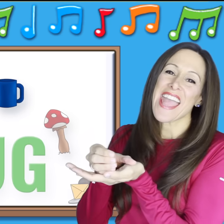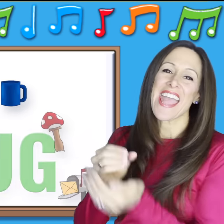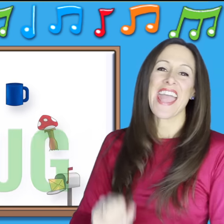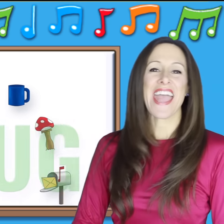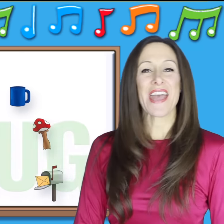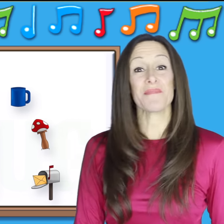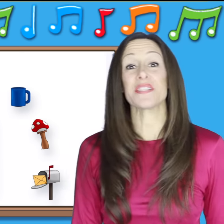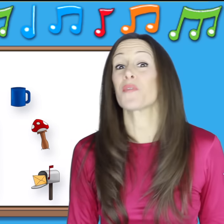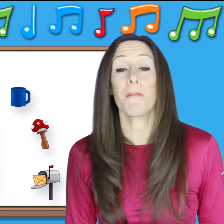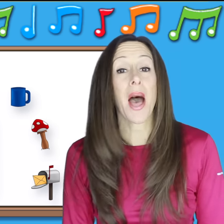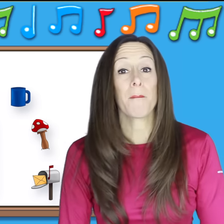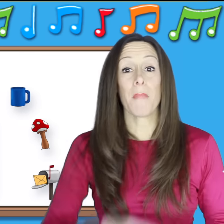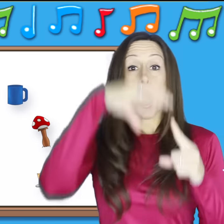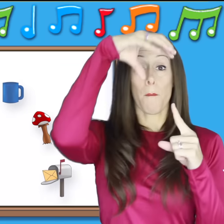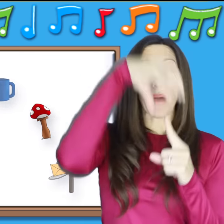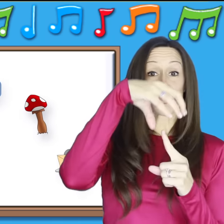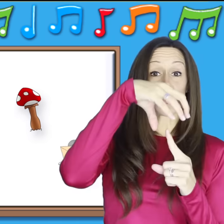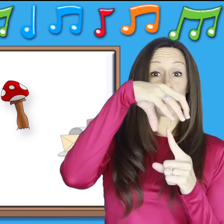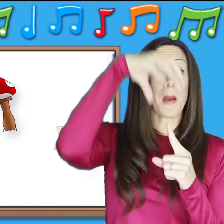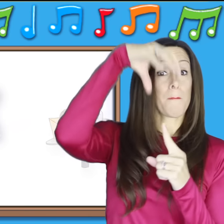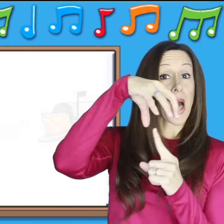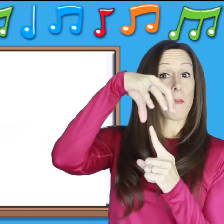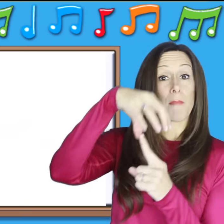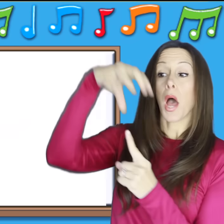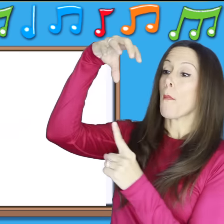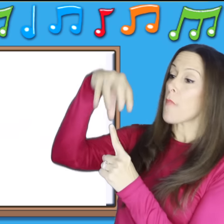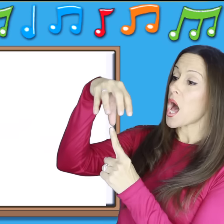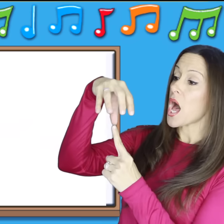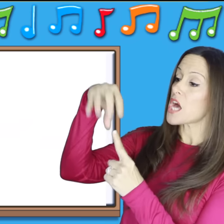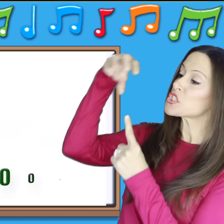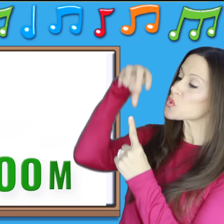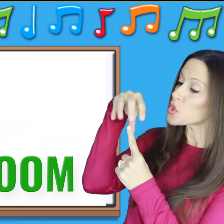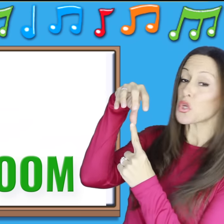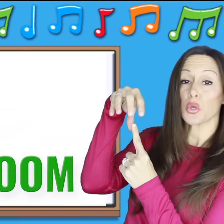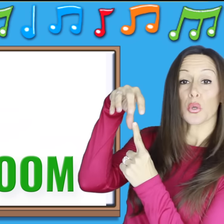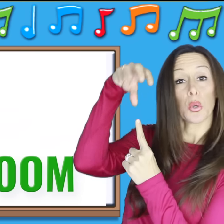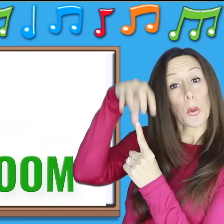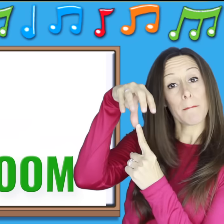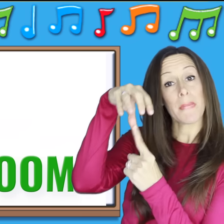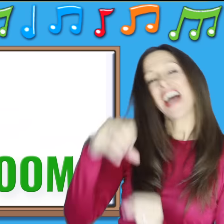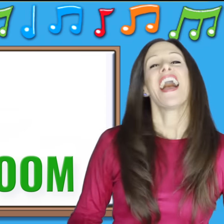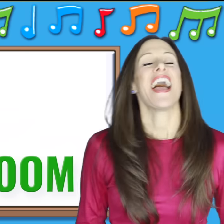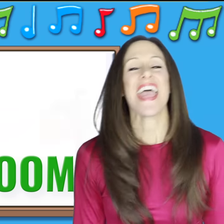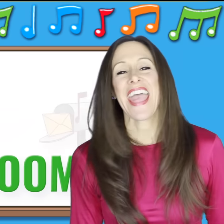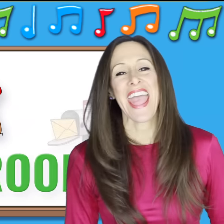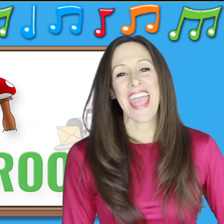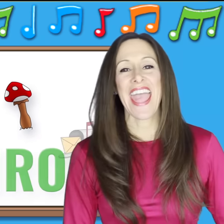is for m-m-mushroom, m-m-mushroom M